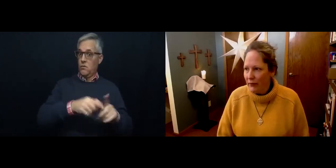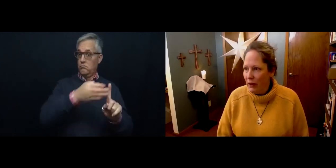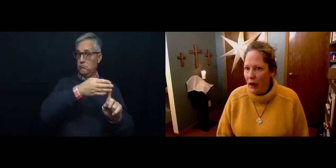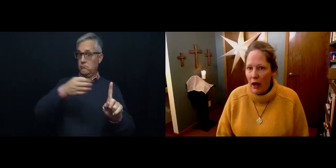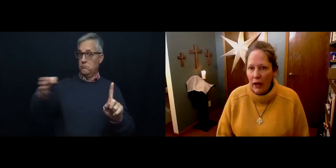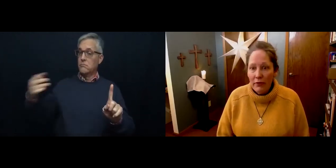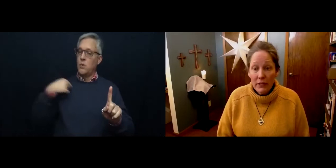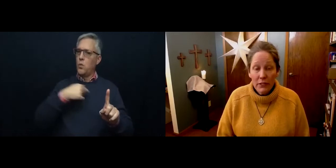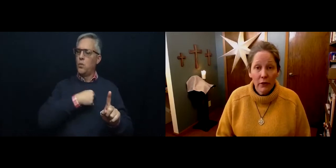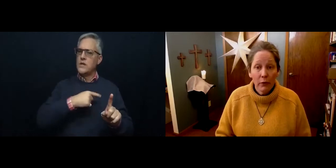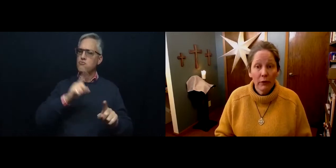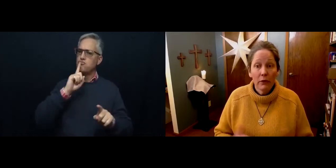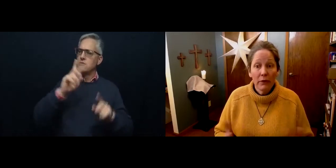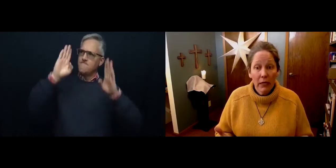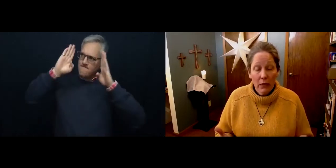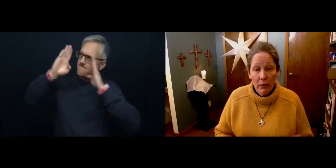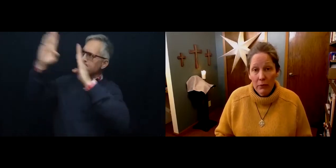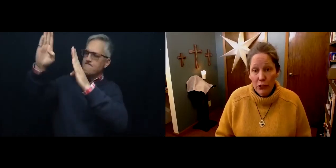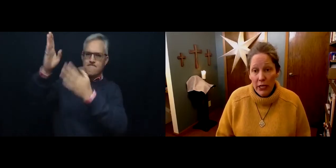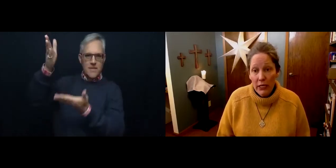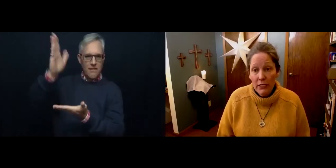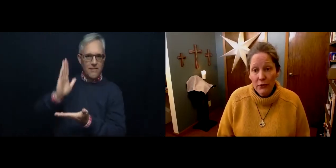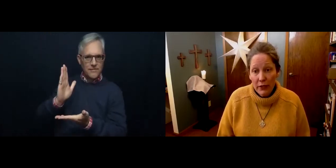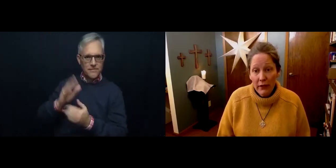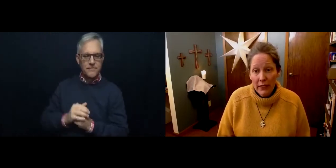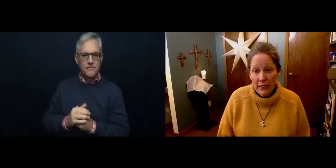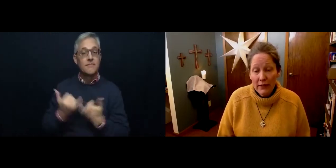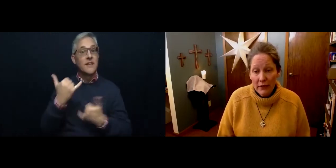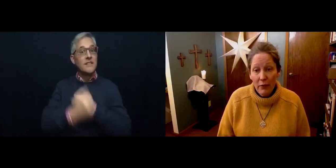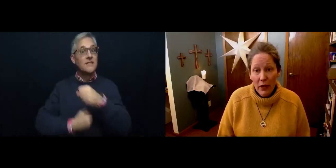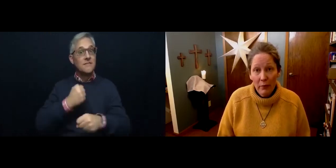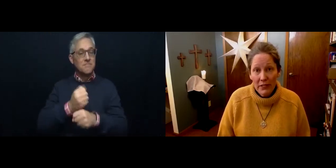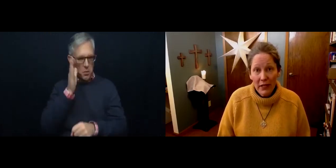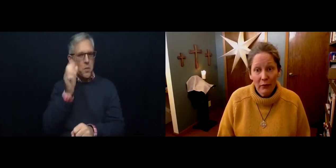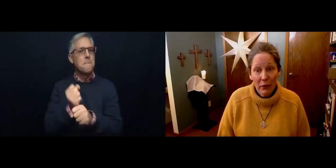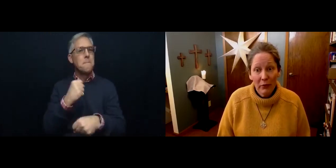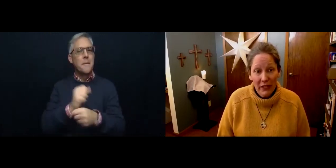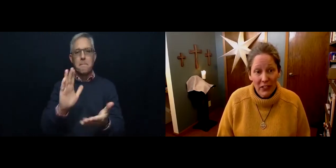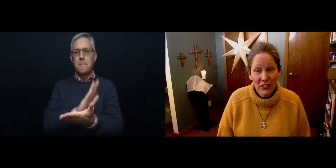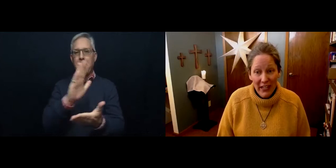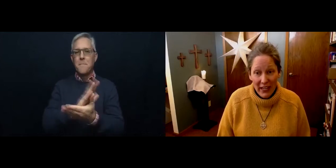And this year we will be making paper chains during Lent. That will help us kind of remember each day.